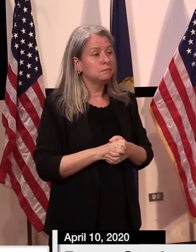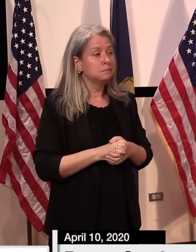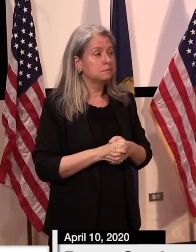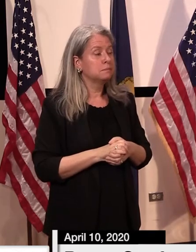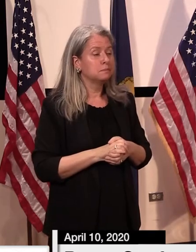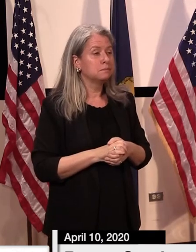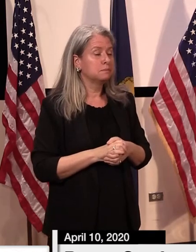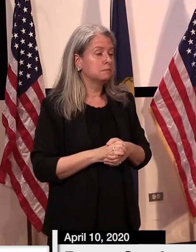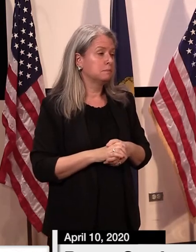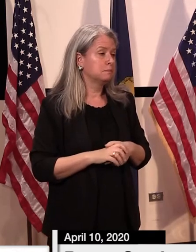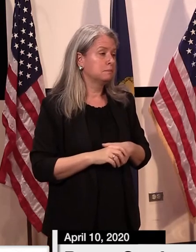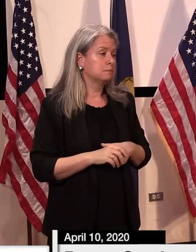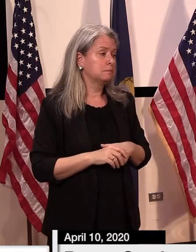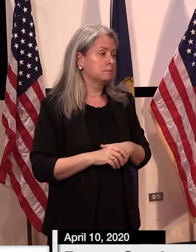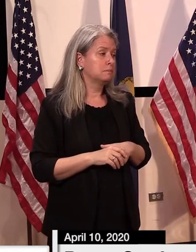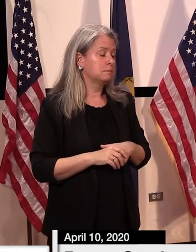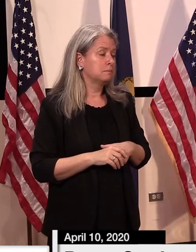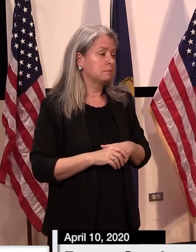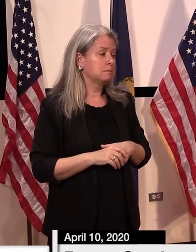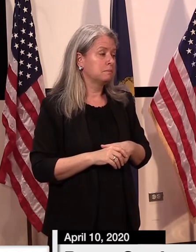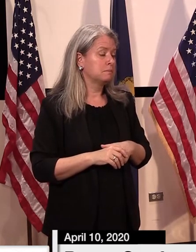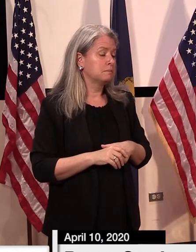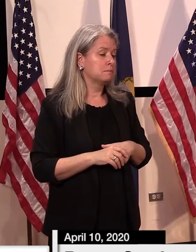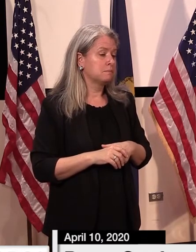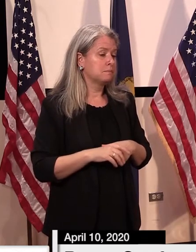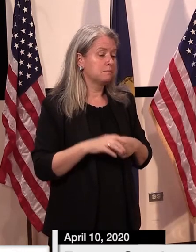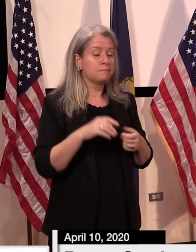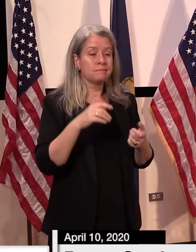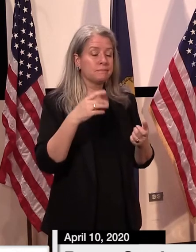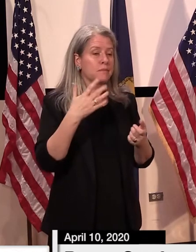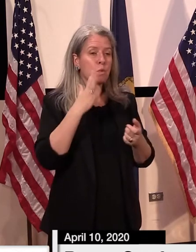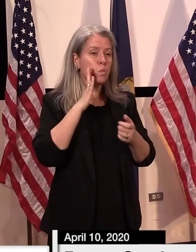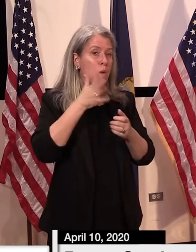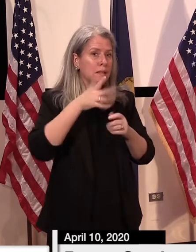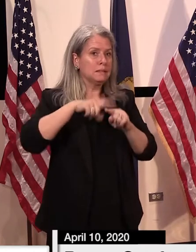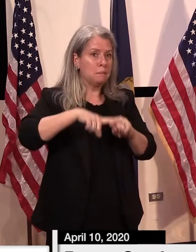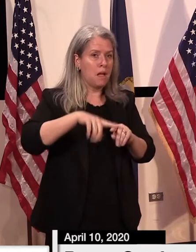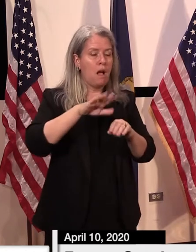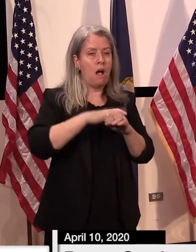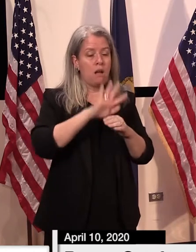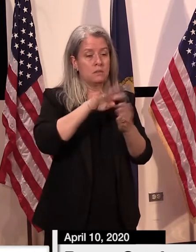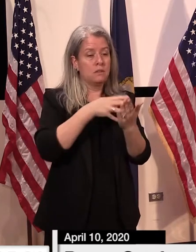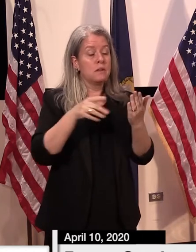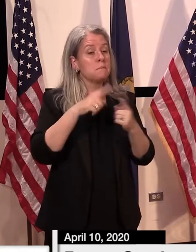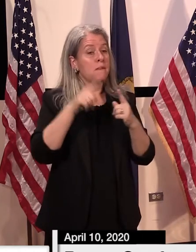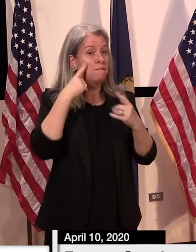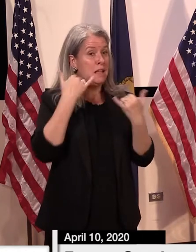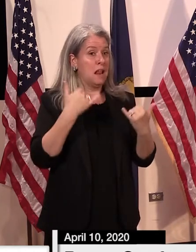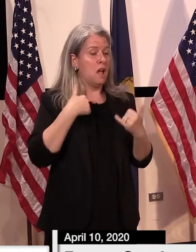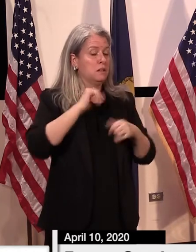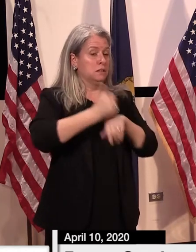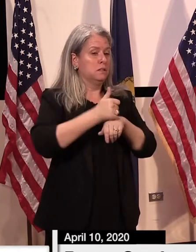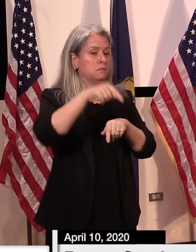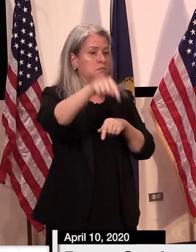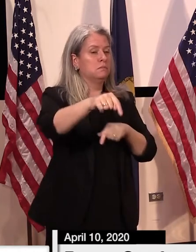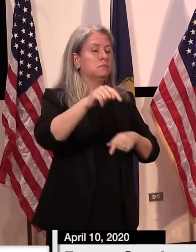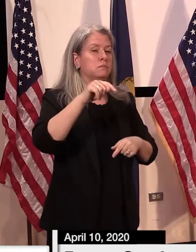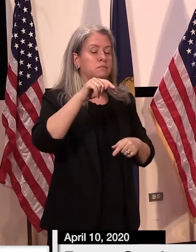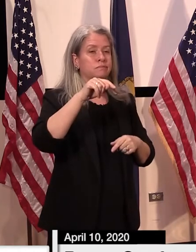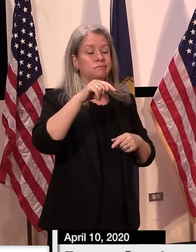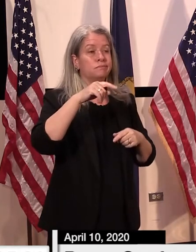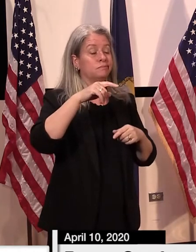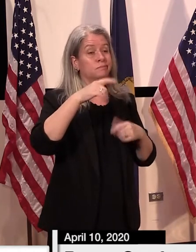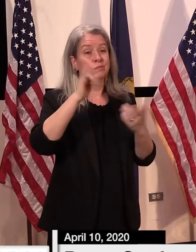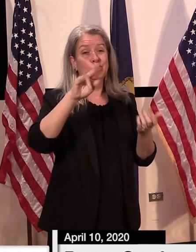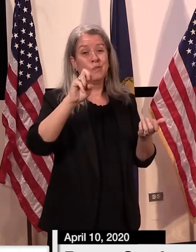then we can open up the spigot an increasing amount. But the June 15th was really just the